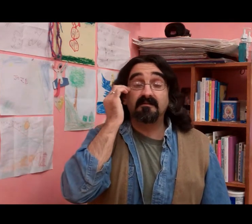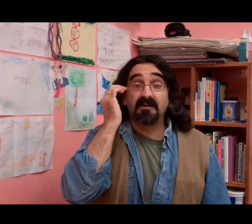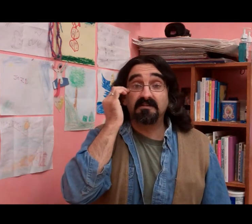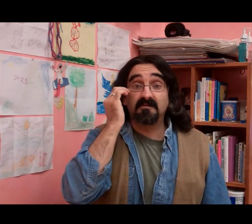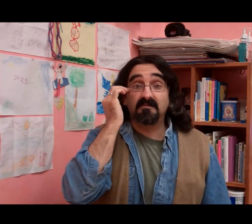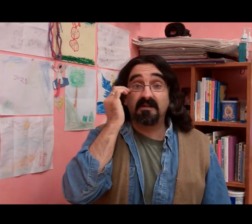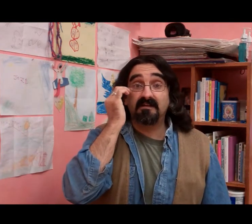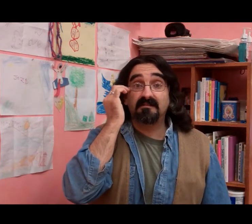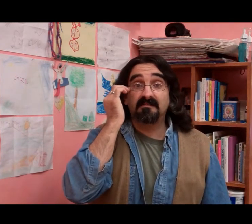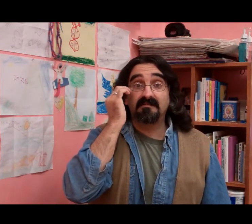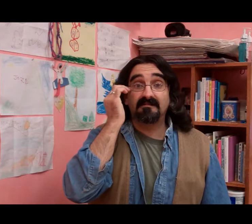my soulmate.